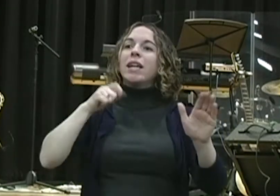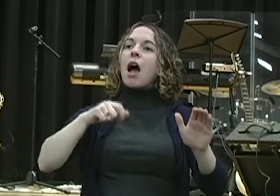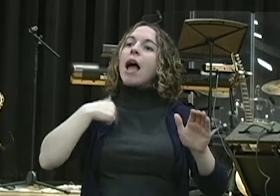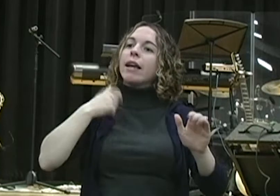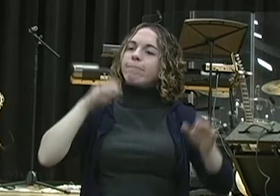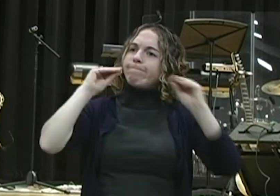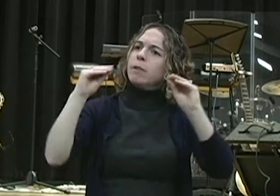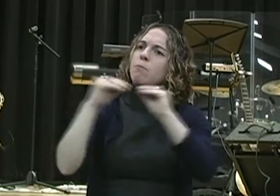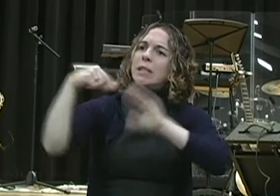just say this.